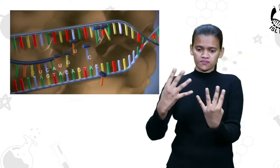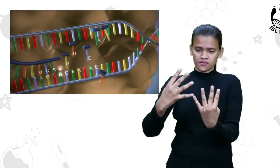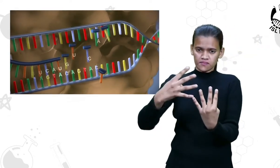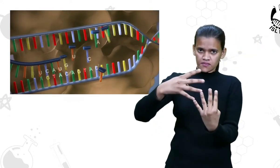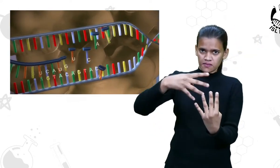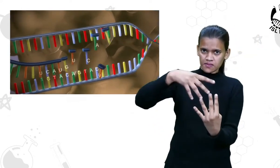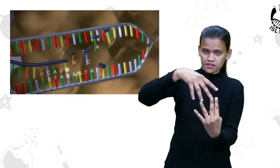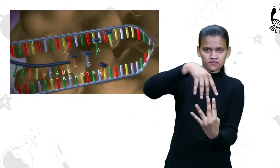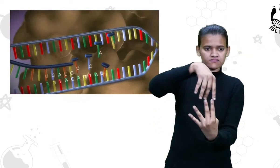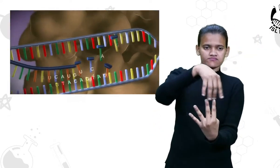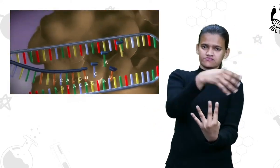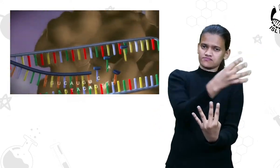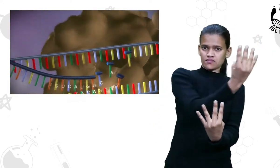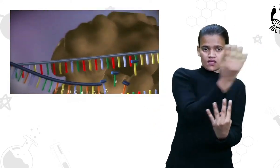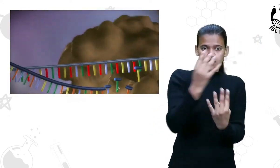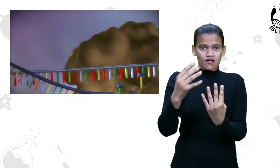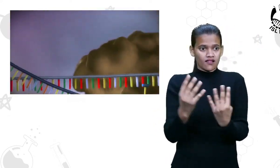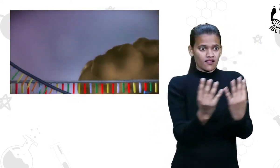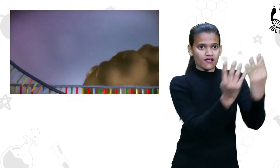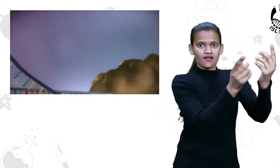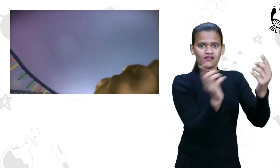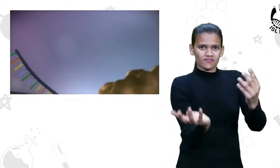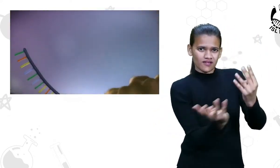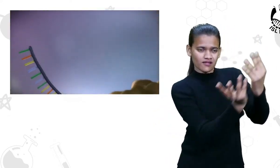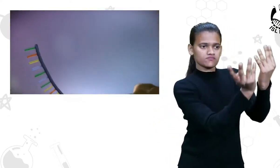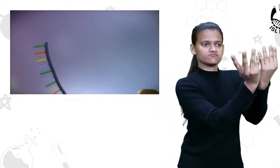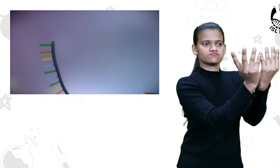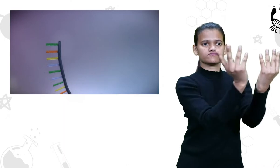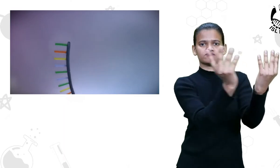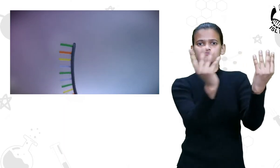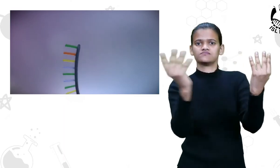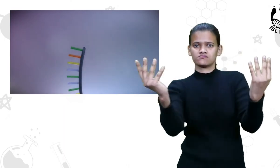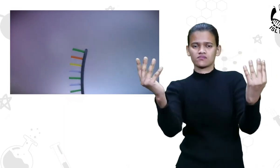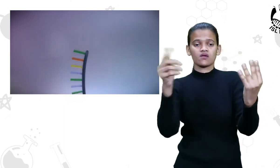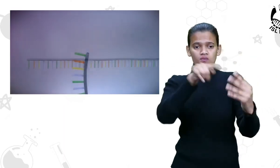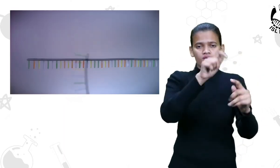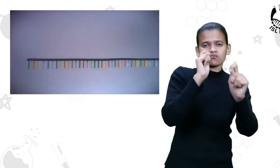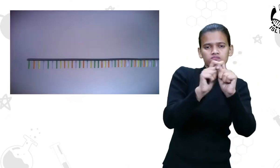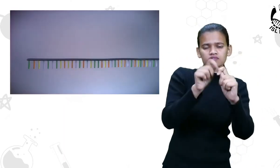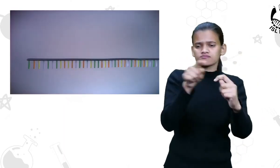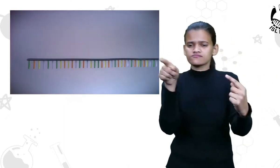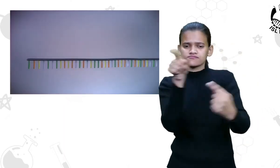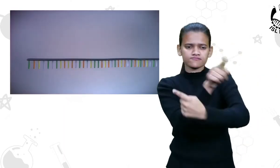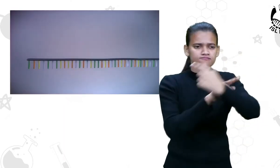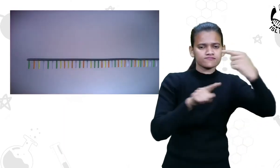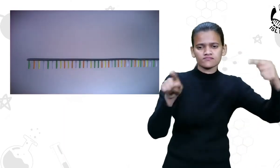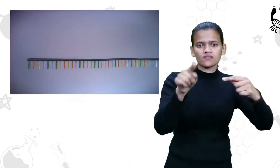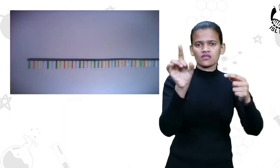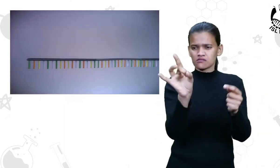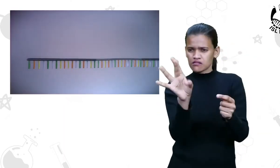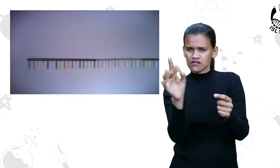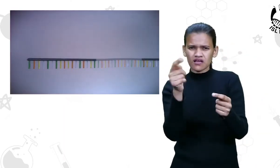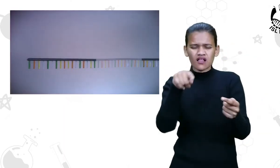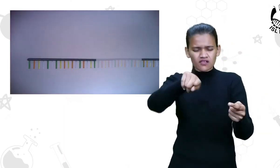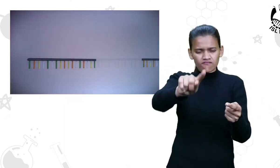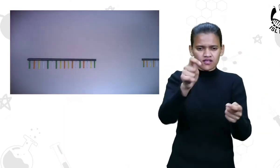the DNA code determines the order in which the free are added to the free messenger RNA. It needs to be processed.